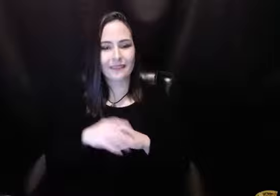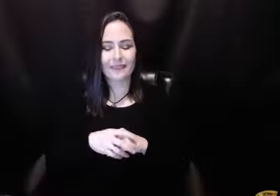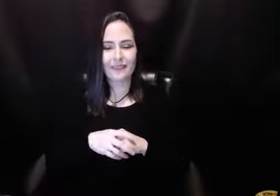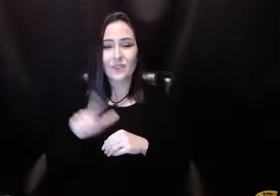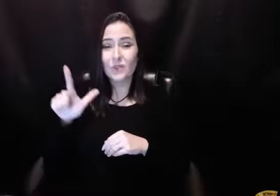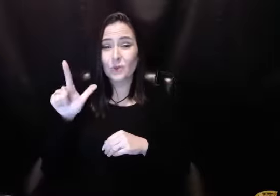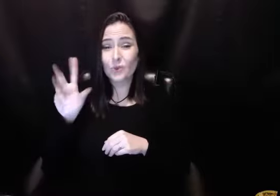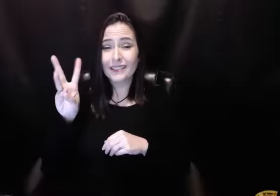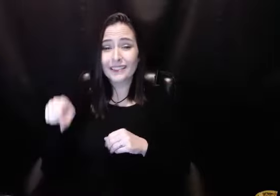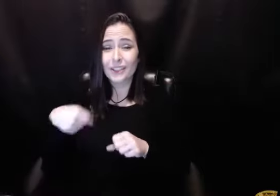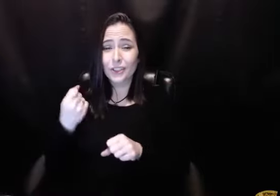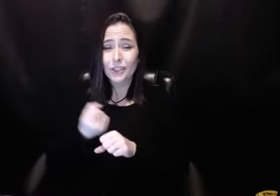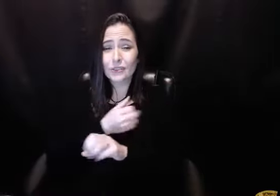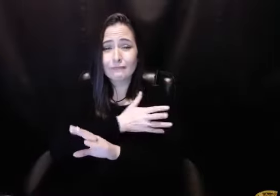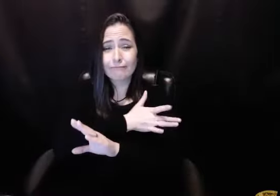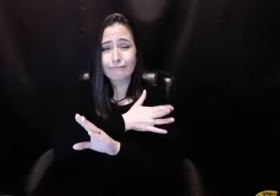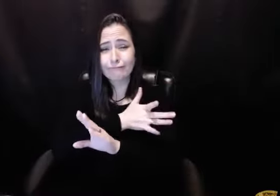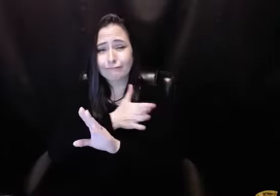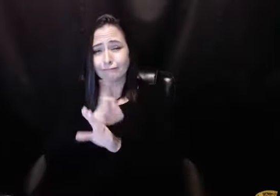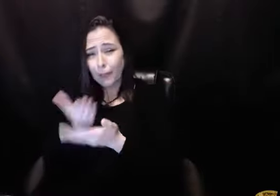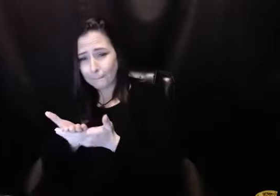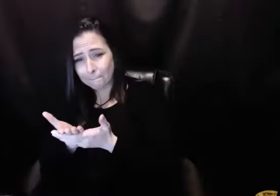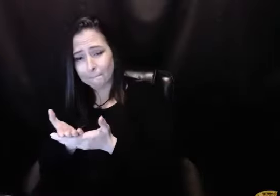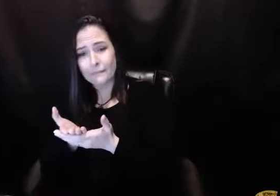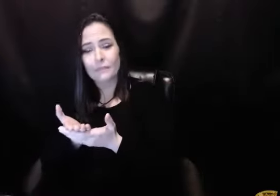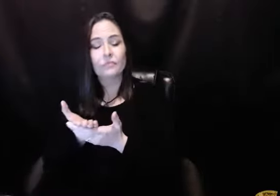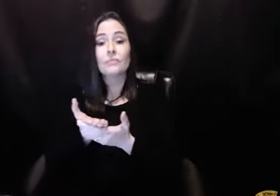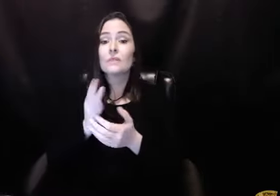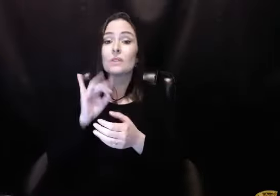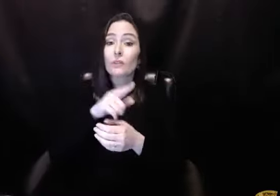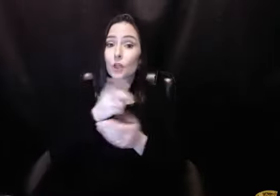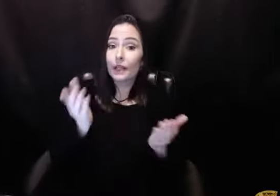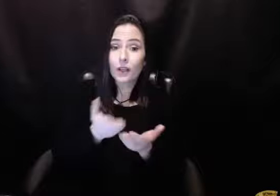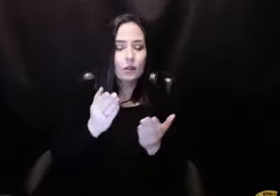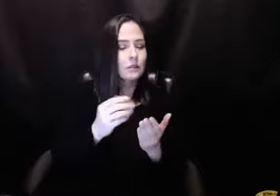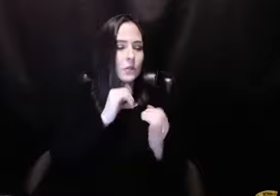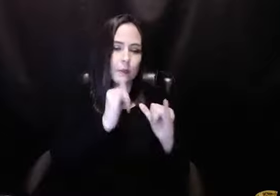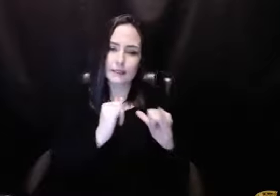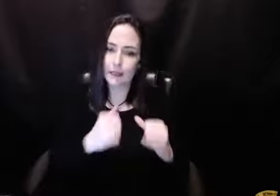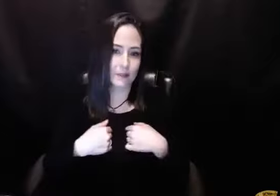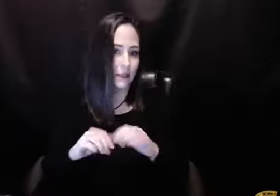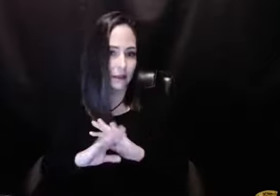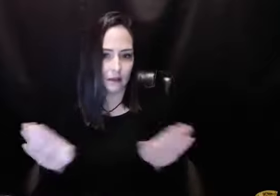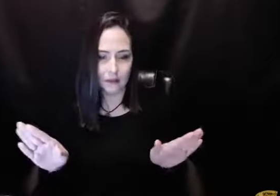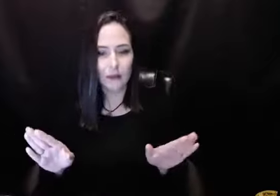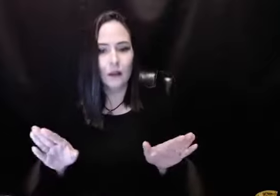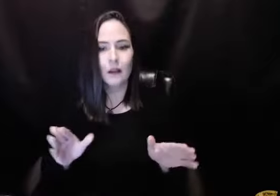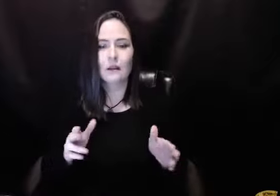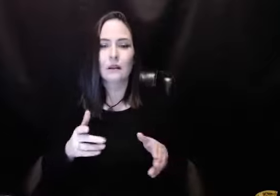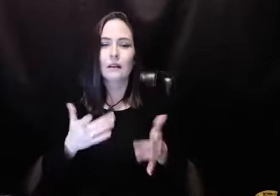And that's how that happened for me. And it took 26 years to get there. So anybody here listening,